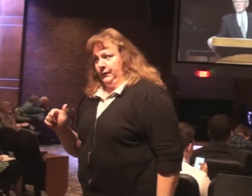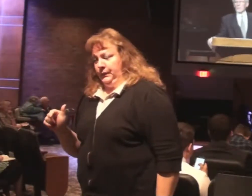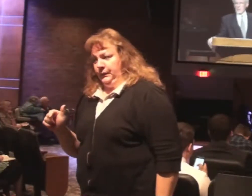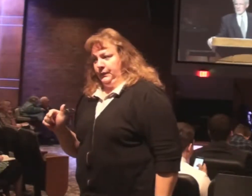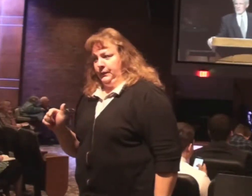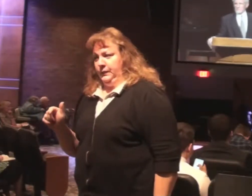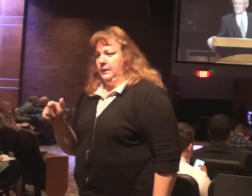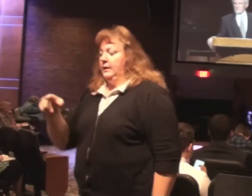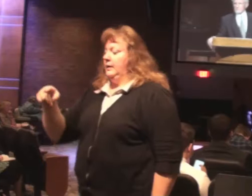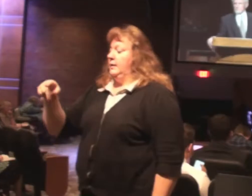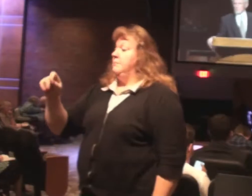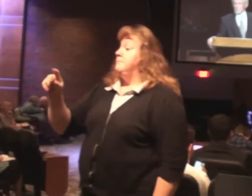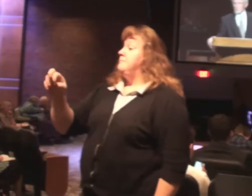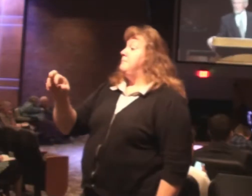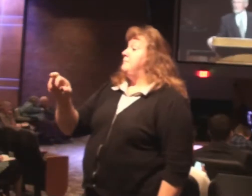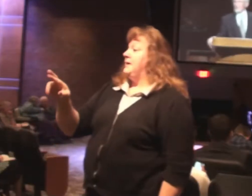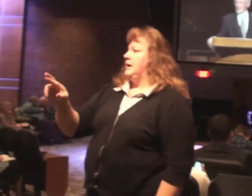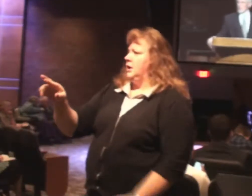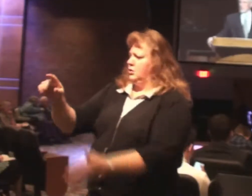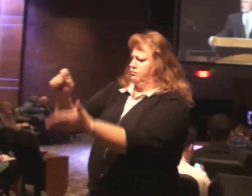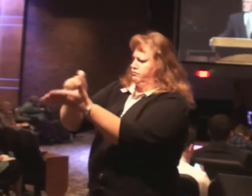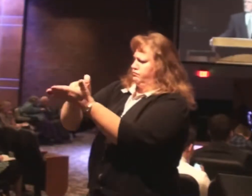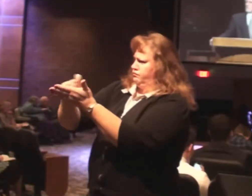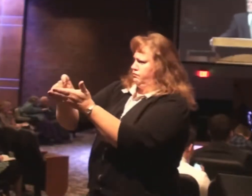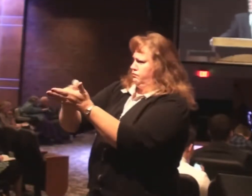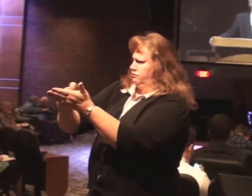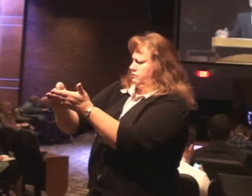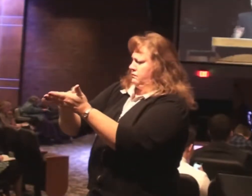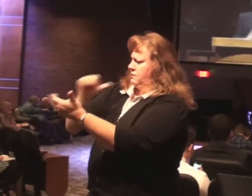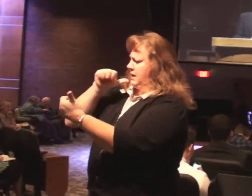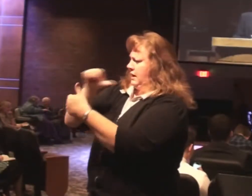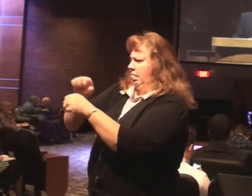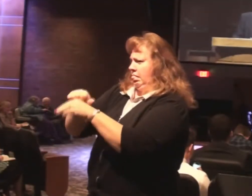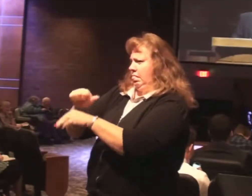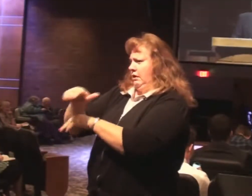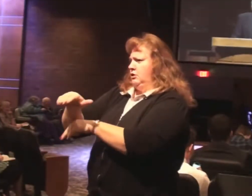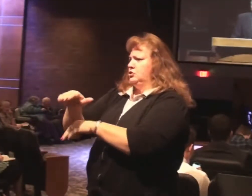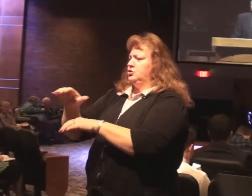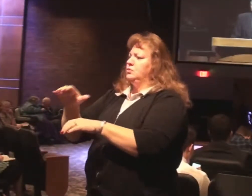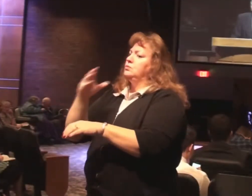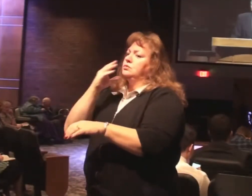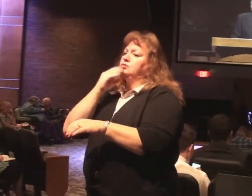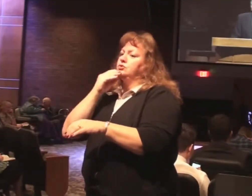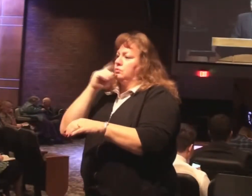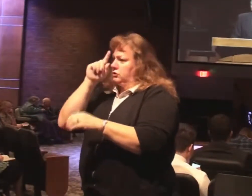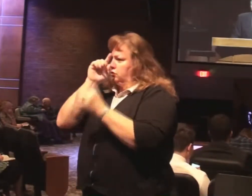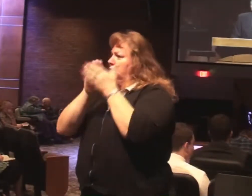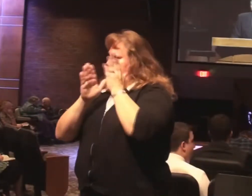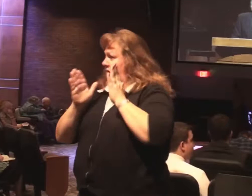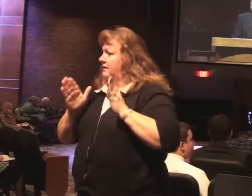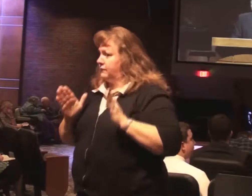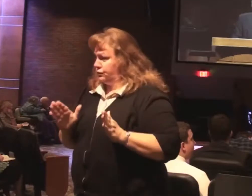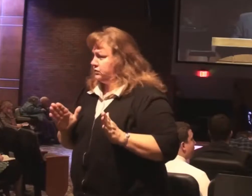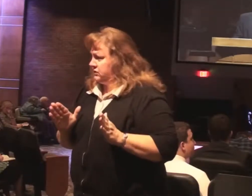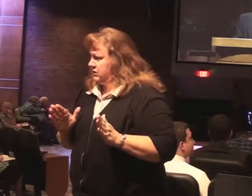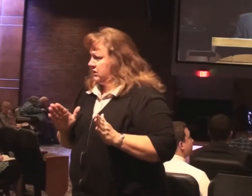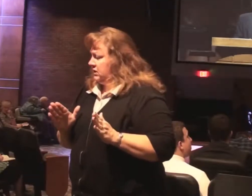Peter would write a letter to a group of Jewish believers. And he would say to them,